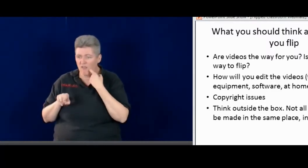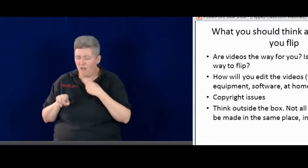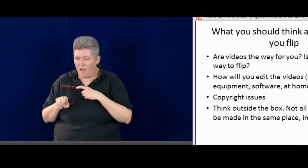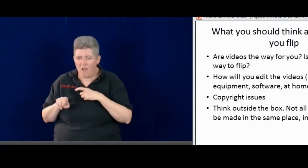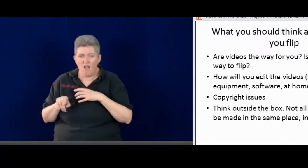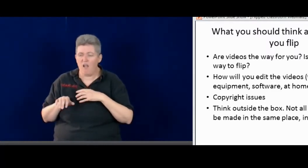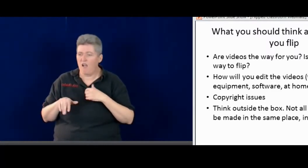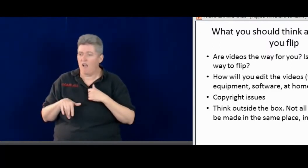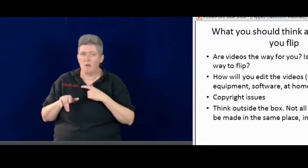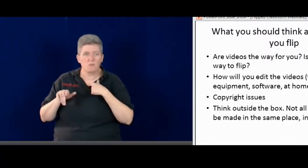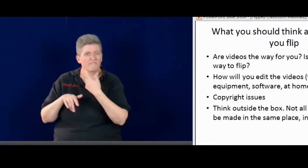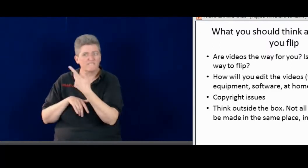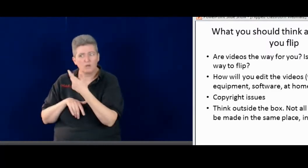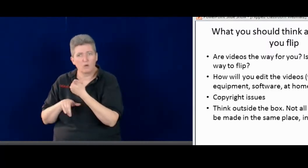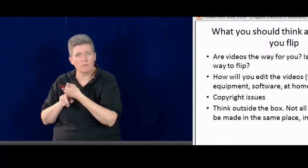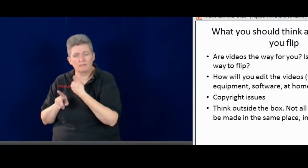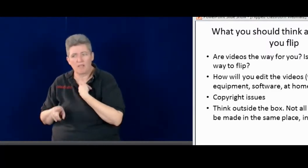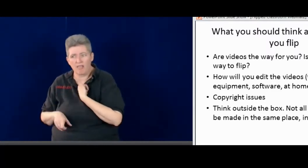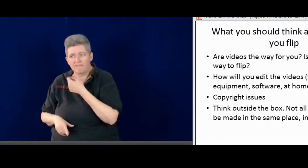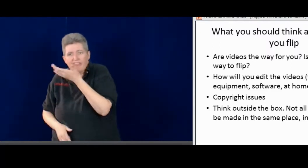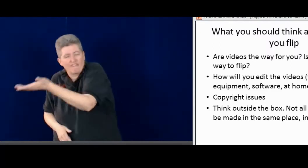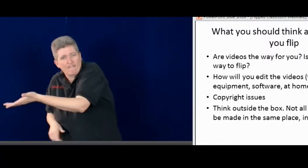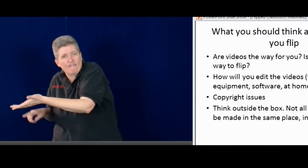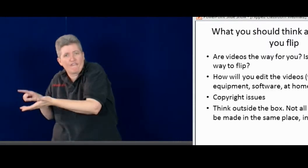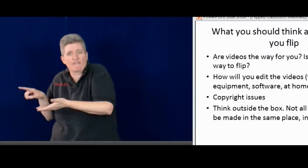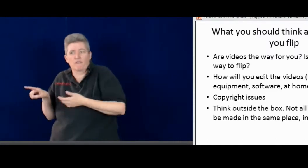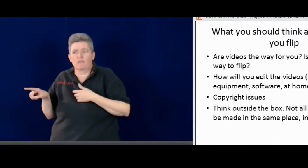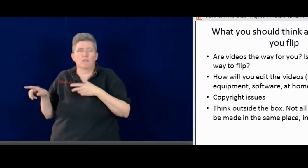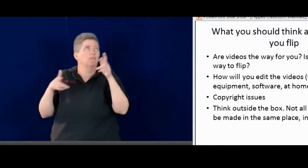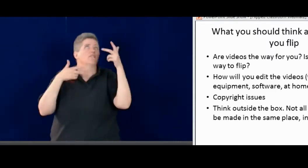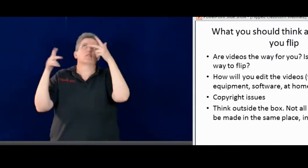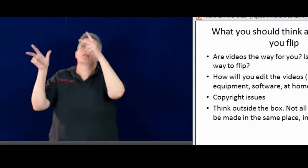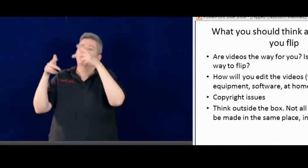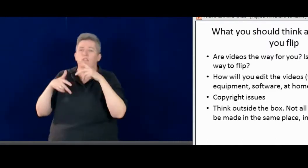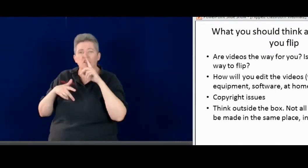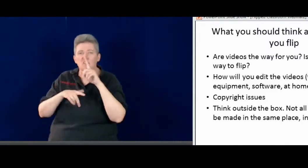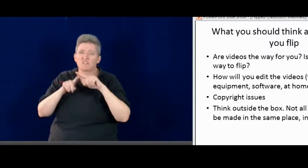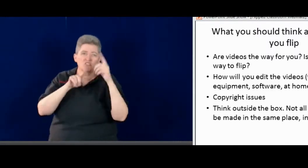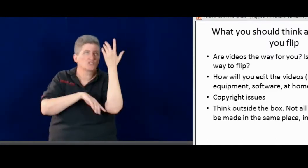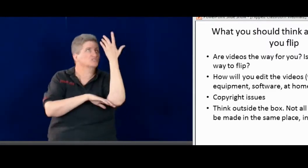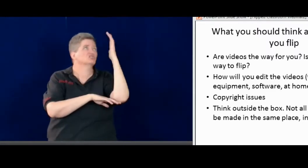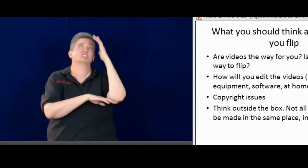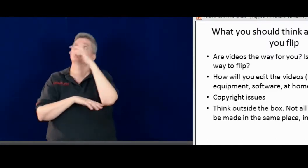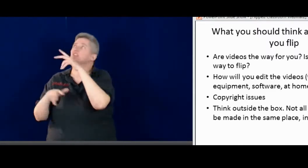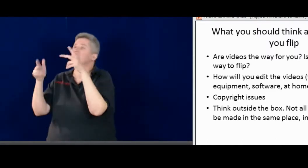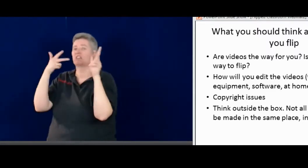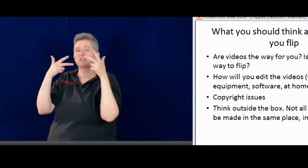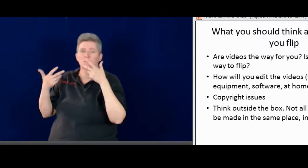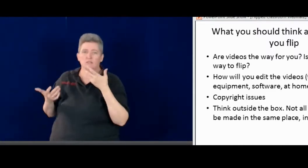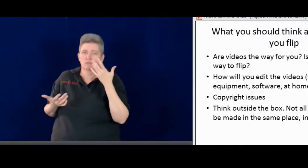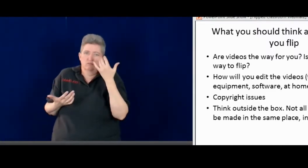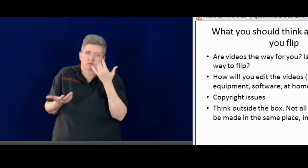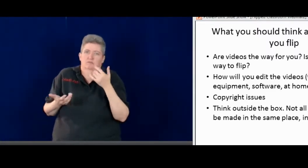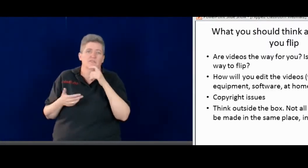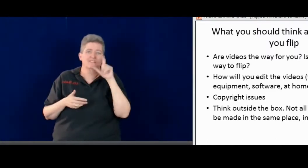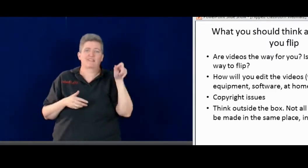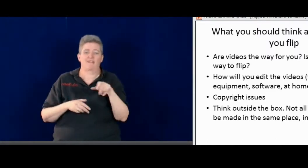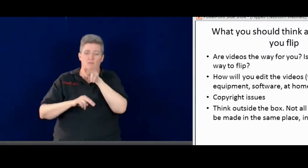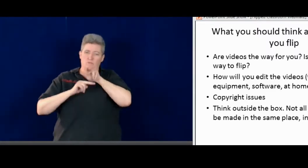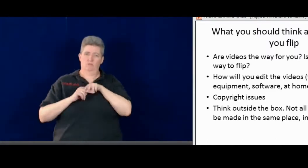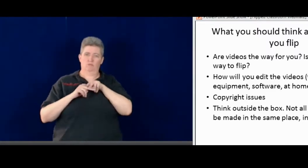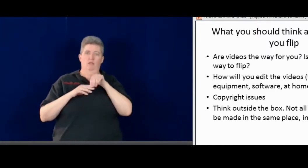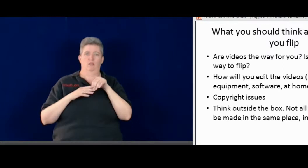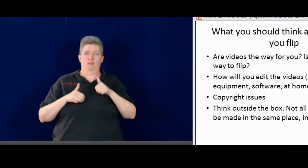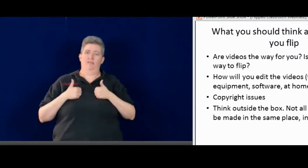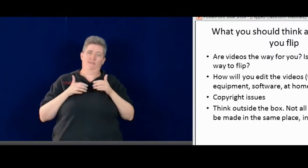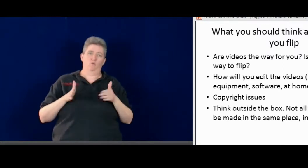I thought maybe if I went camping, that would be really cool. I just recently went. I thought it would be cool if I made a video while I was out there of the trees, the